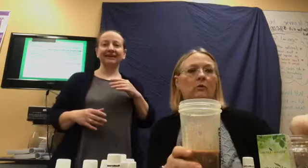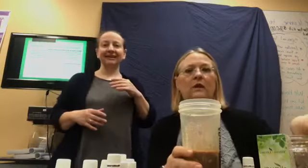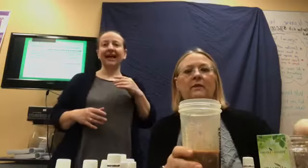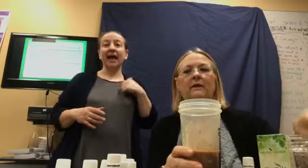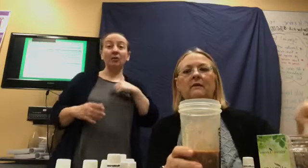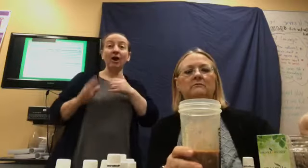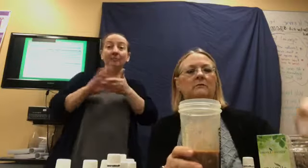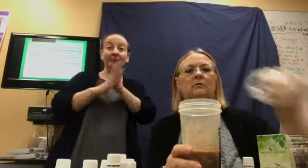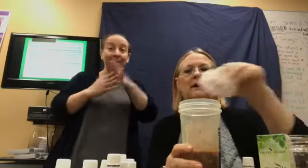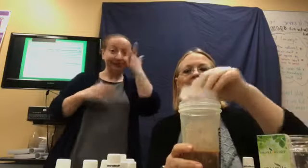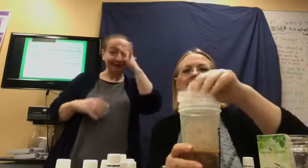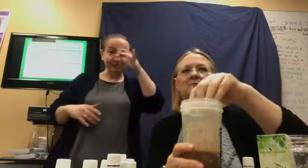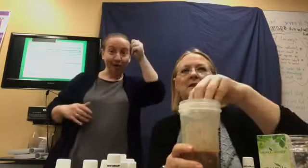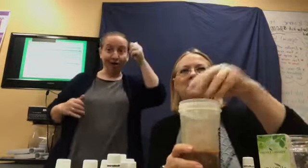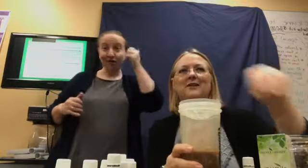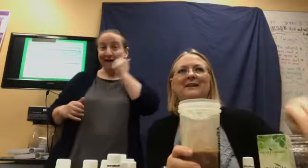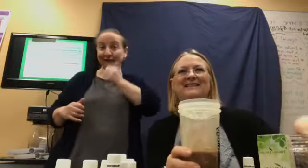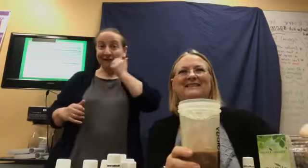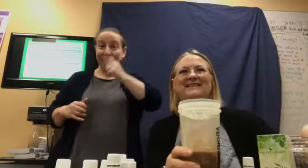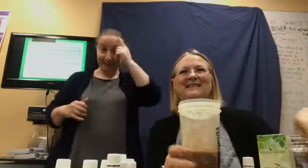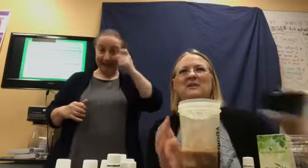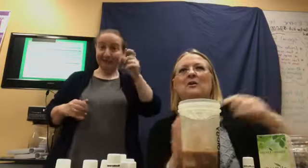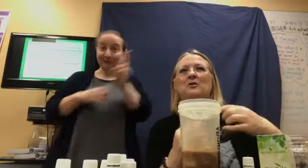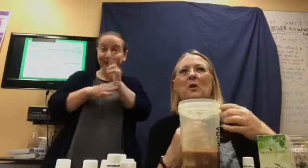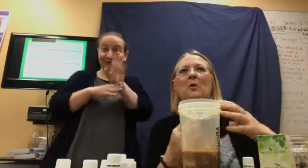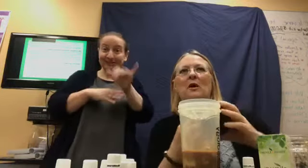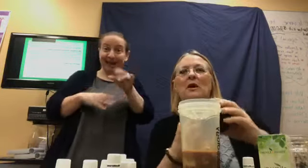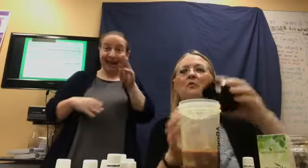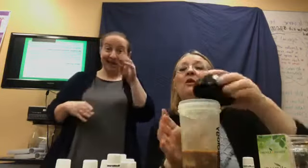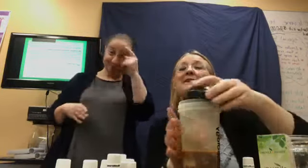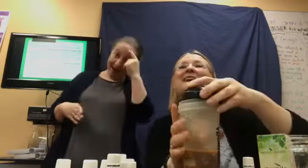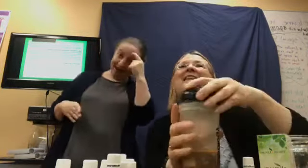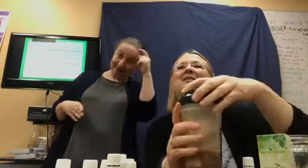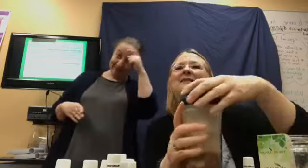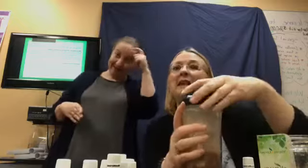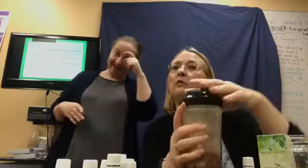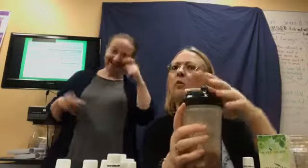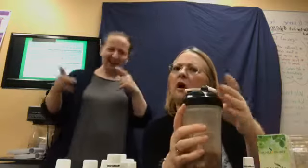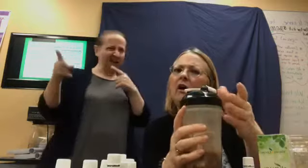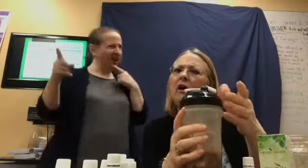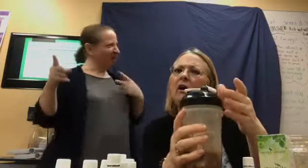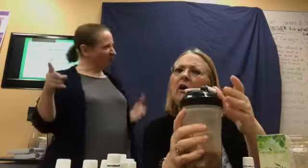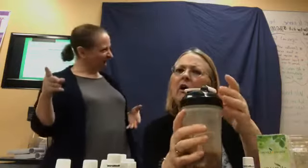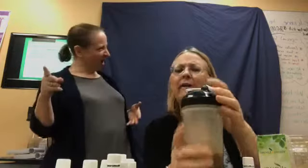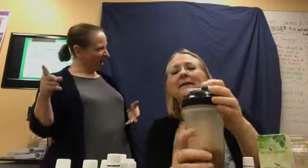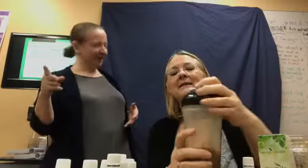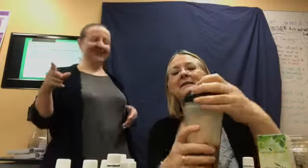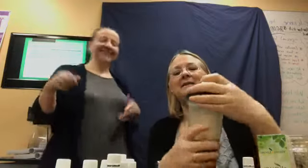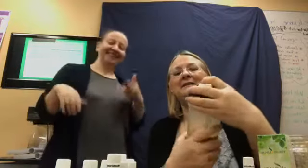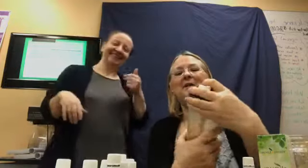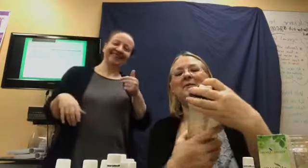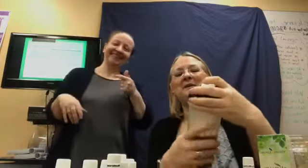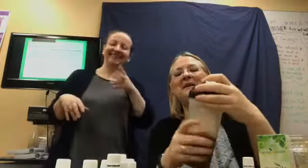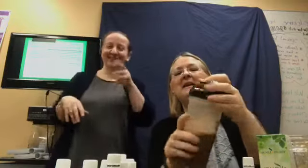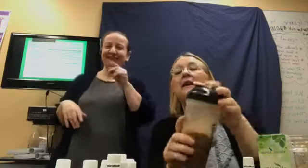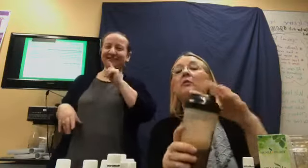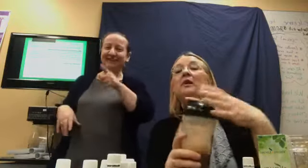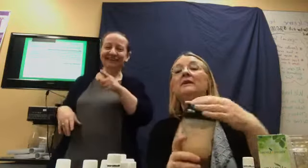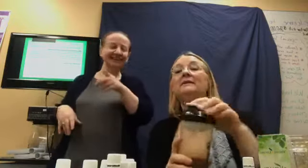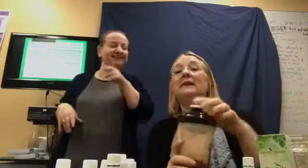with it. Right, AJ? What? We're just, she's like, what? No. It really does